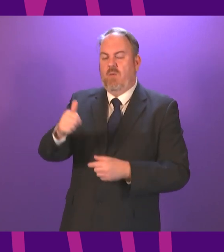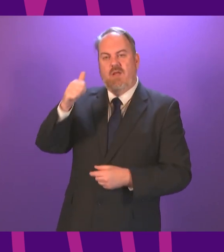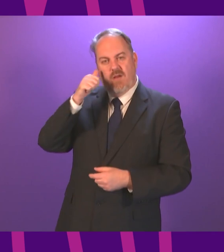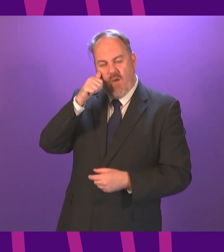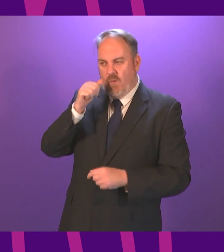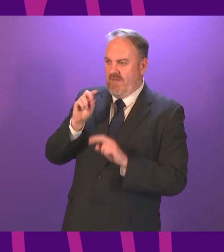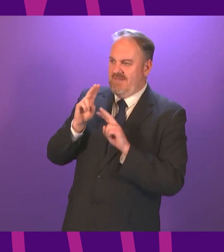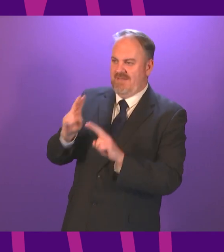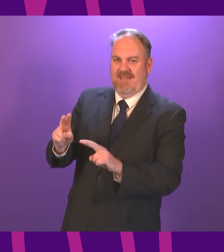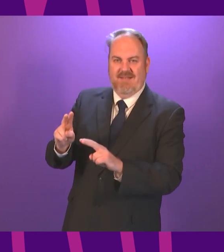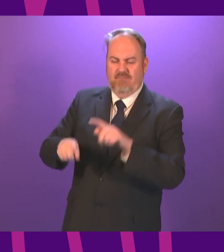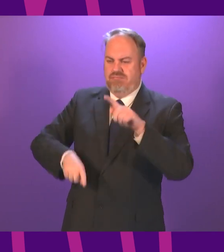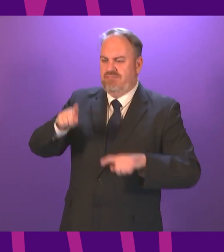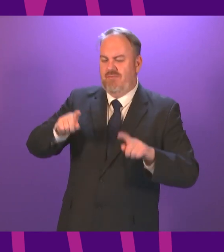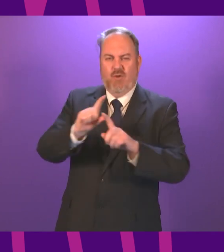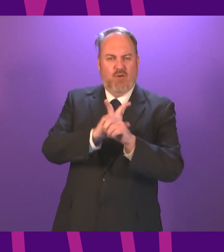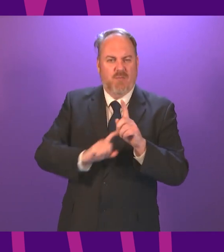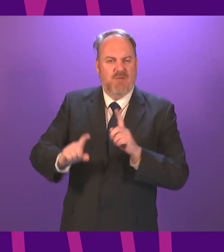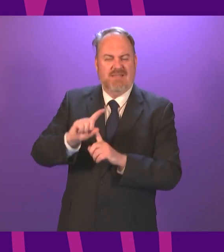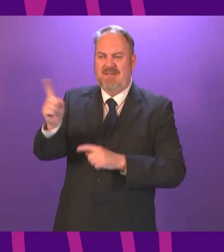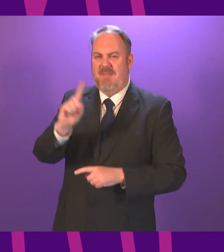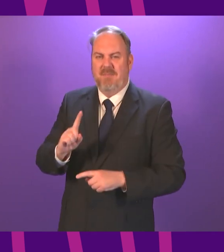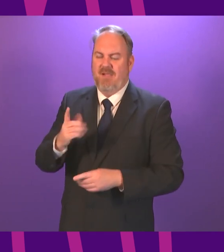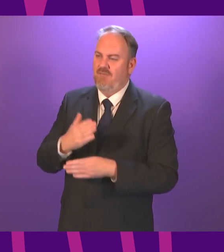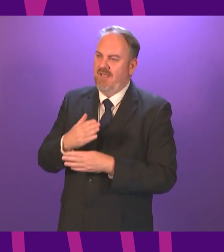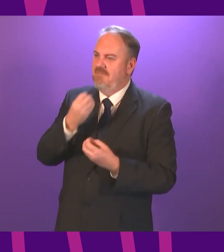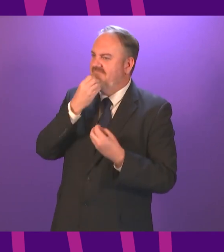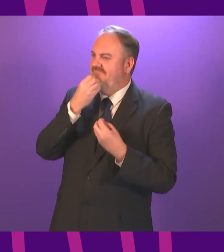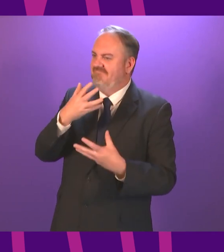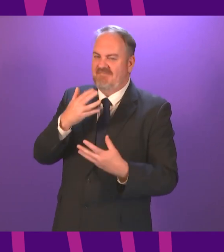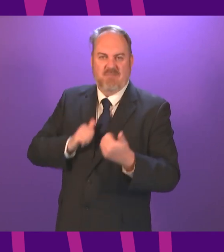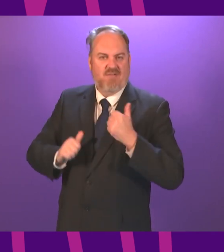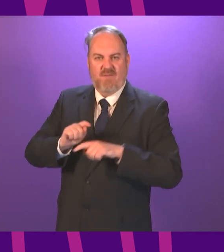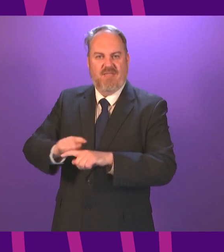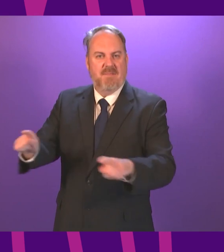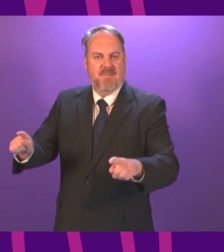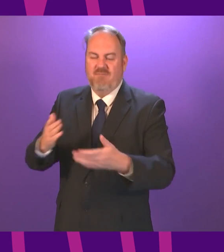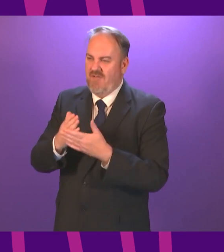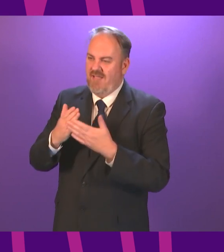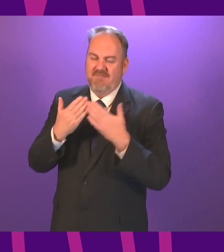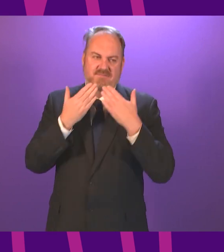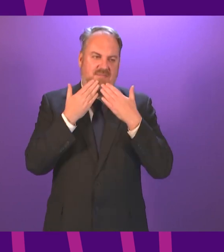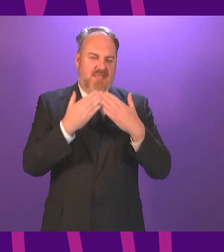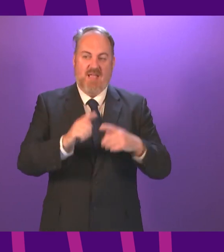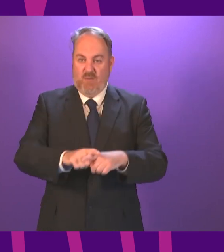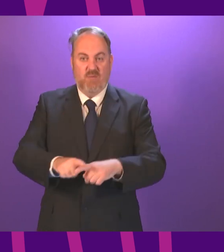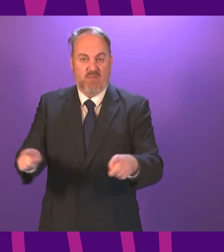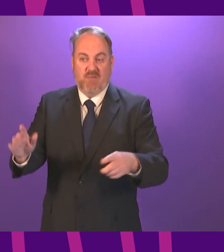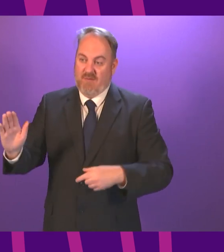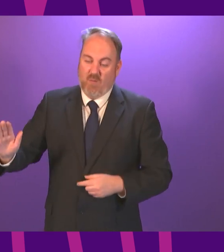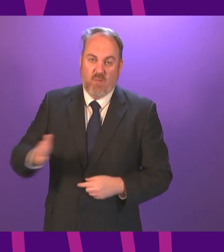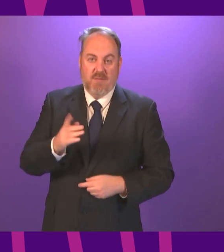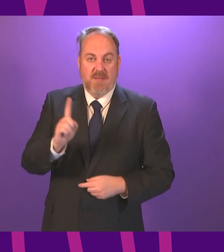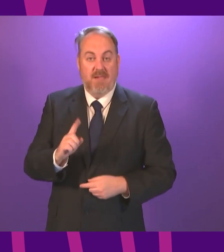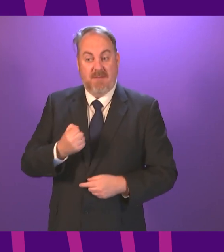at its greatest. I'm sure that colleagues across the chamber will share my sentiment when I speak of the gratitude that we owe them. In my own constituency,